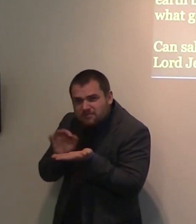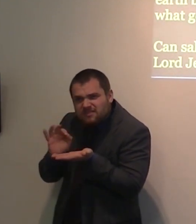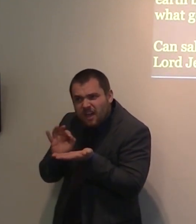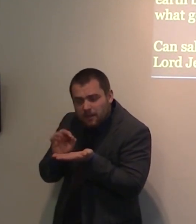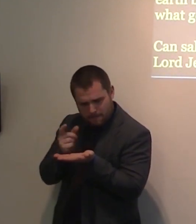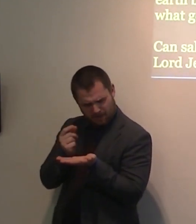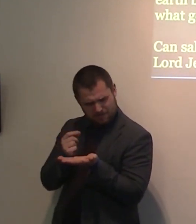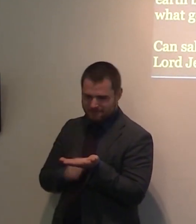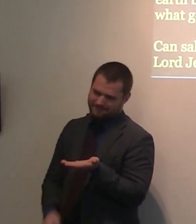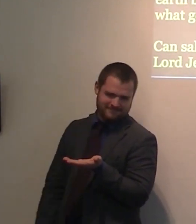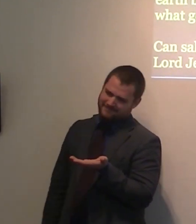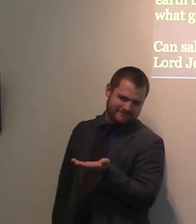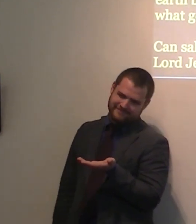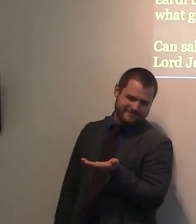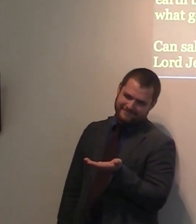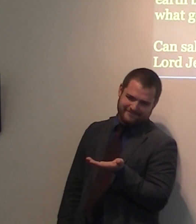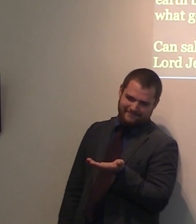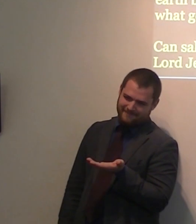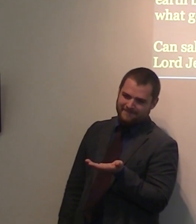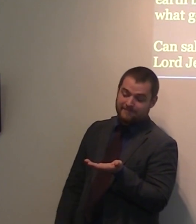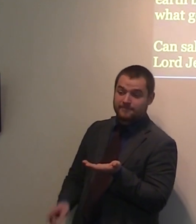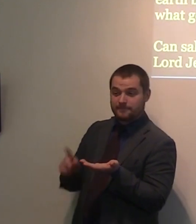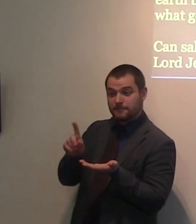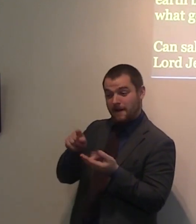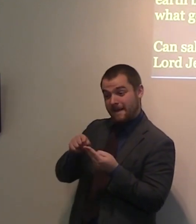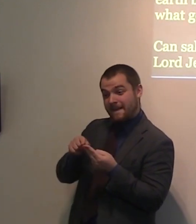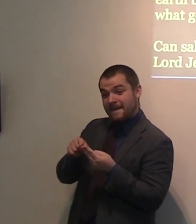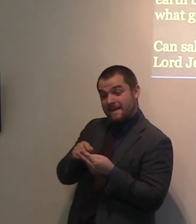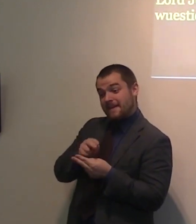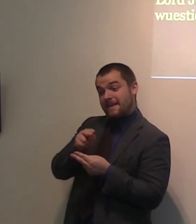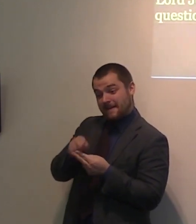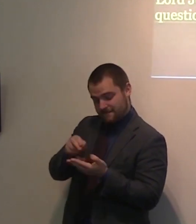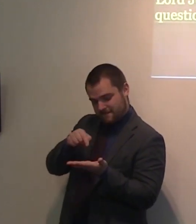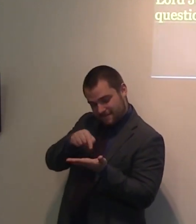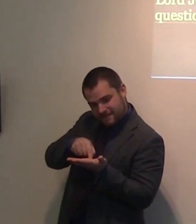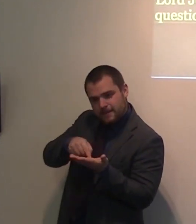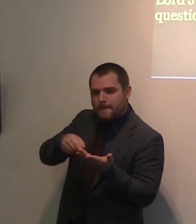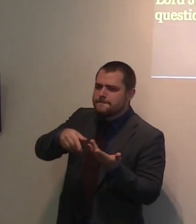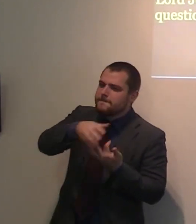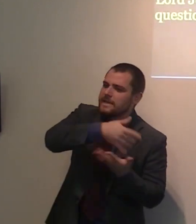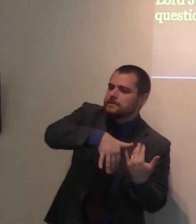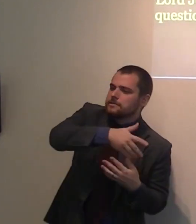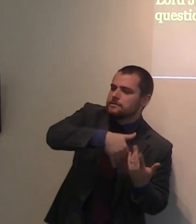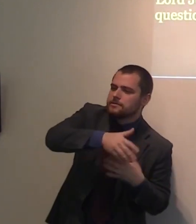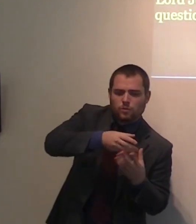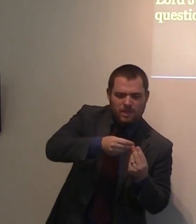one condition. Salt will lose its flavor when it is mixed with impurities and